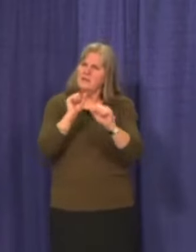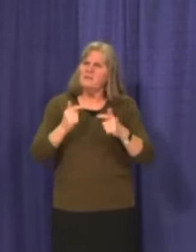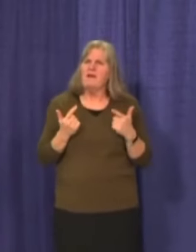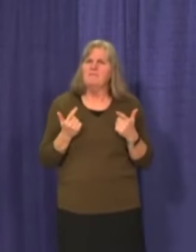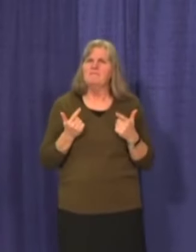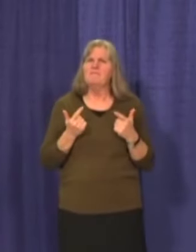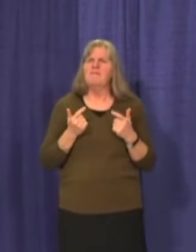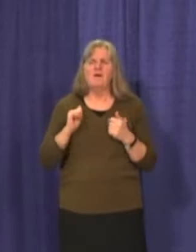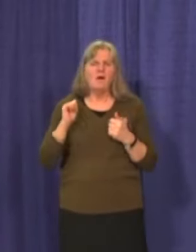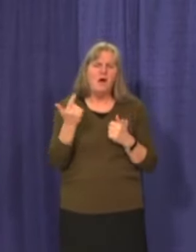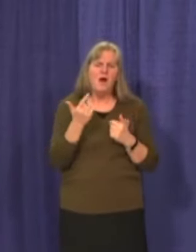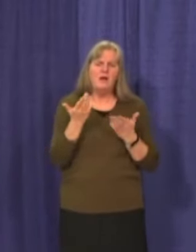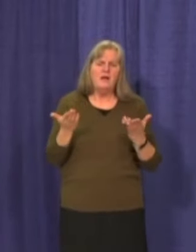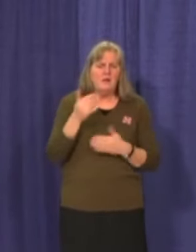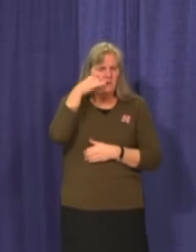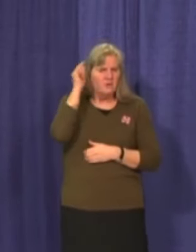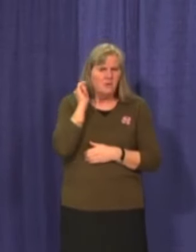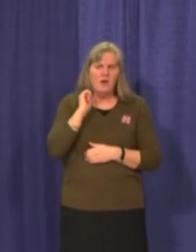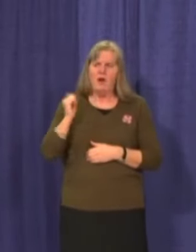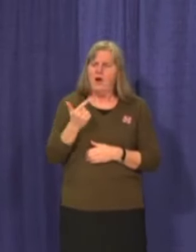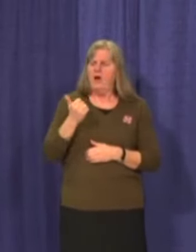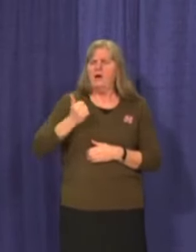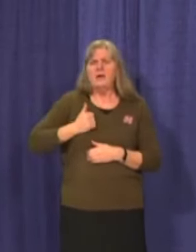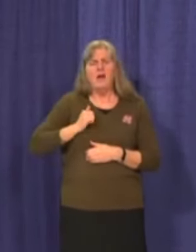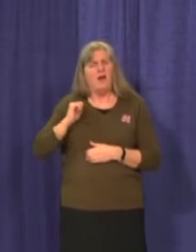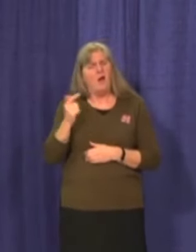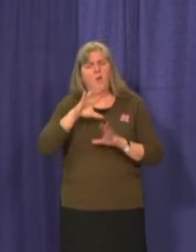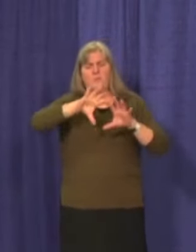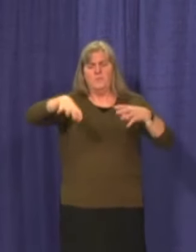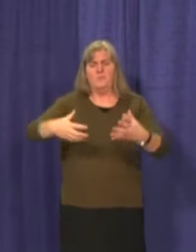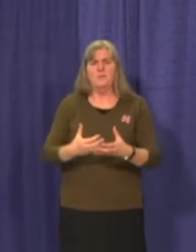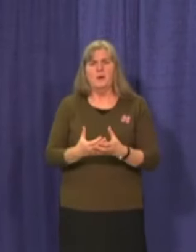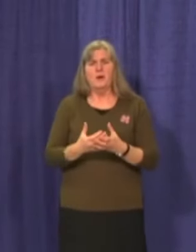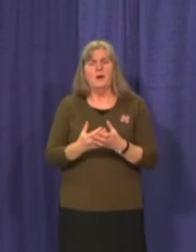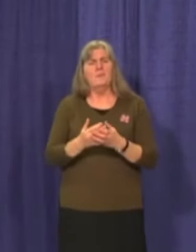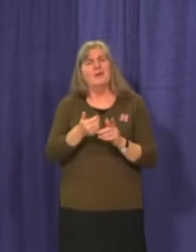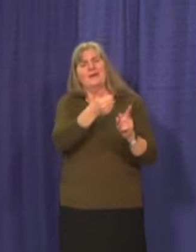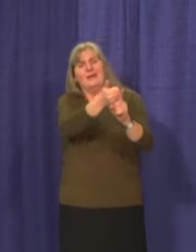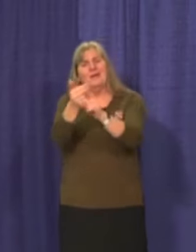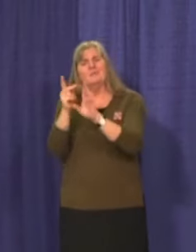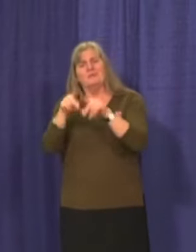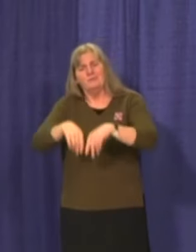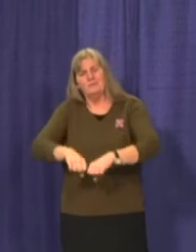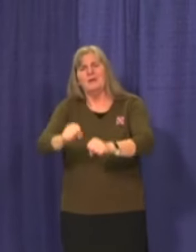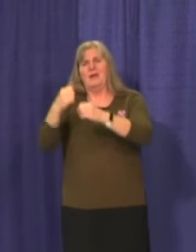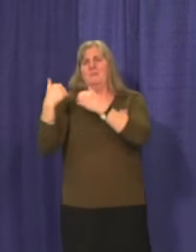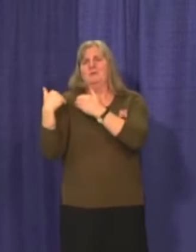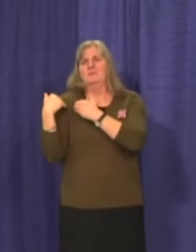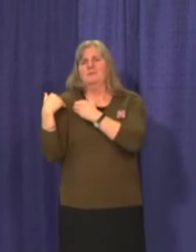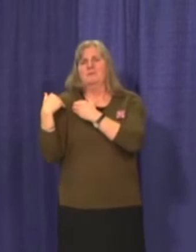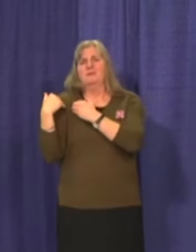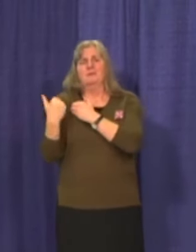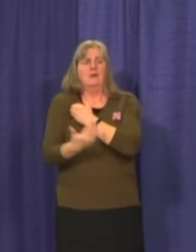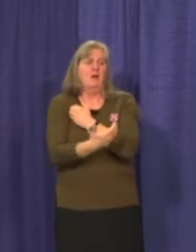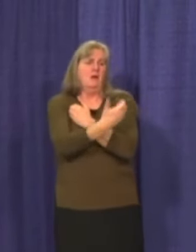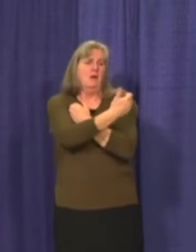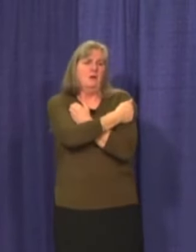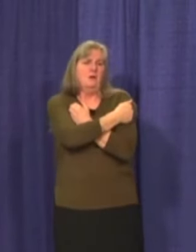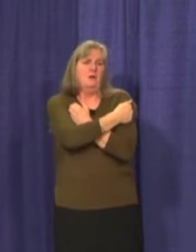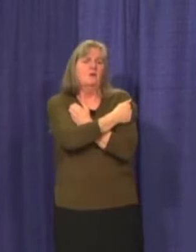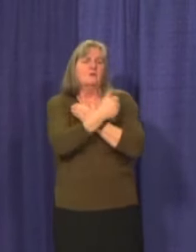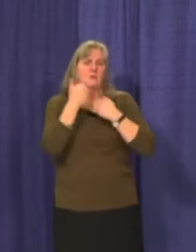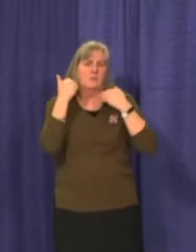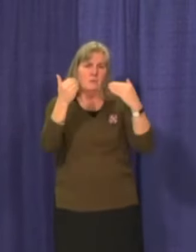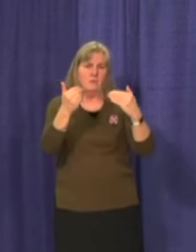the Yukon, across Canada and around the world, but we all need to do our part. Get your shot when the clinic is in your